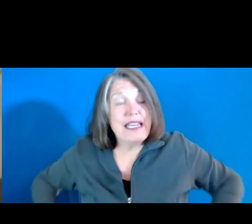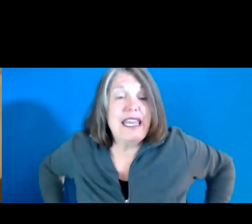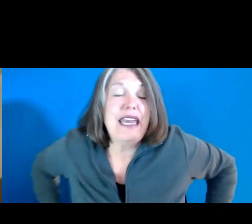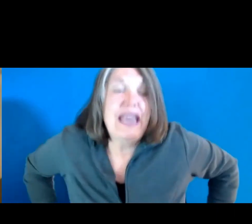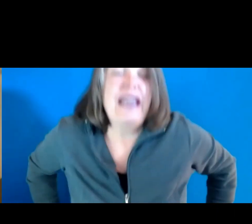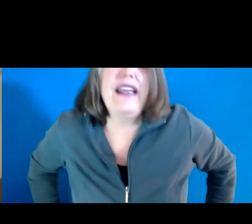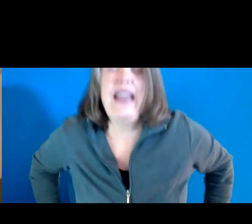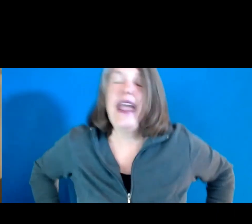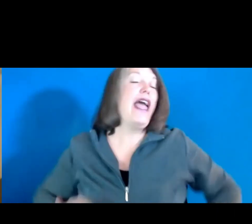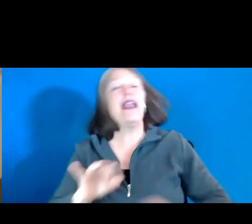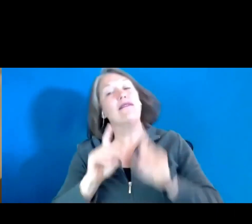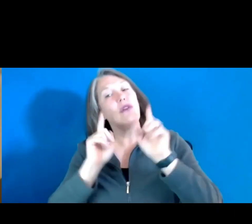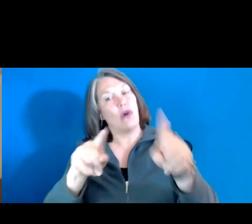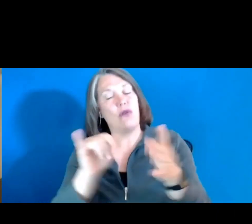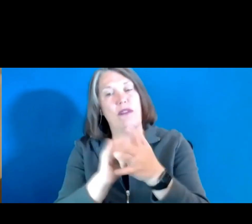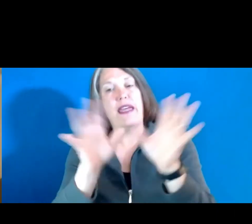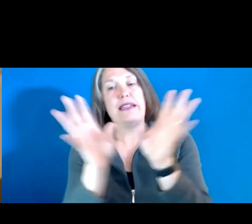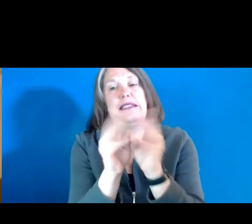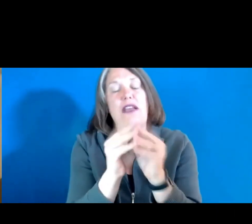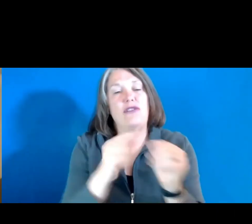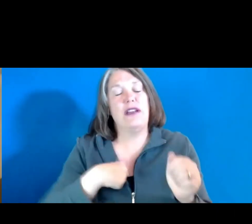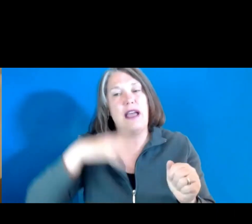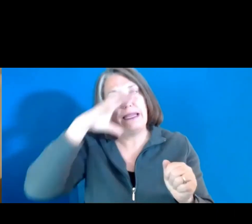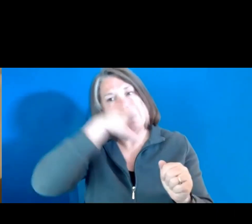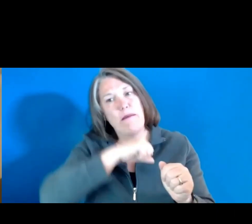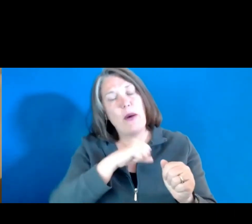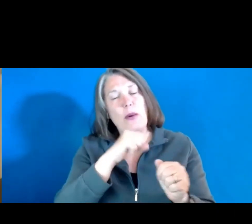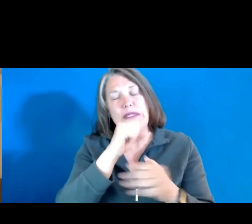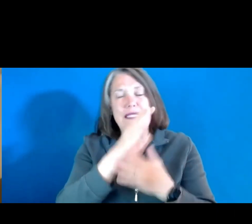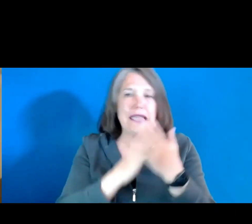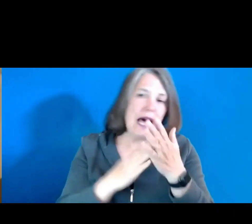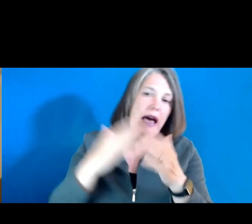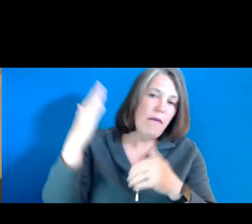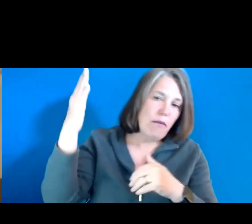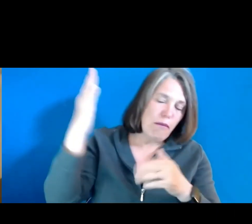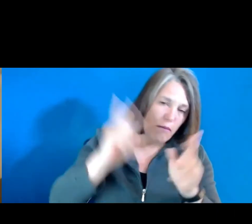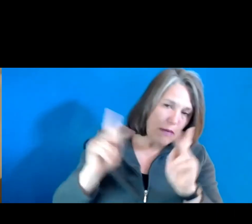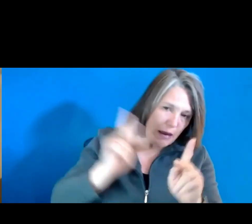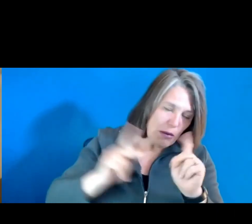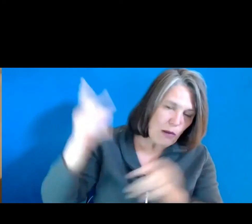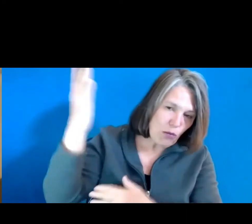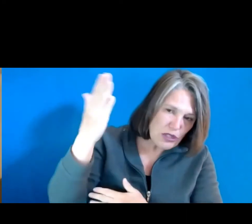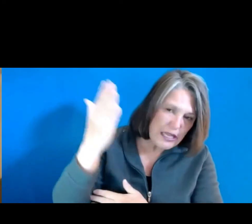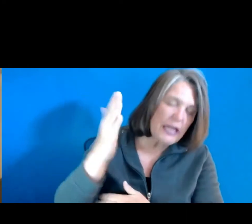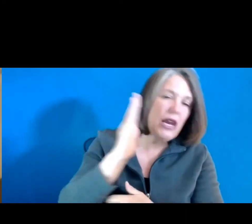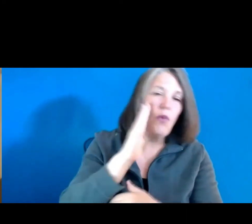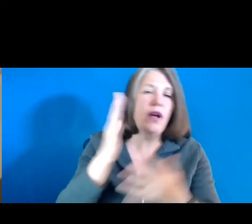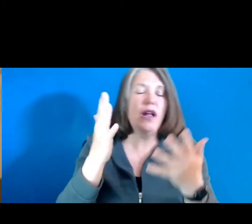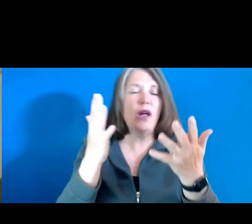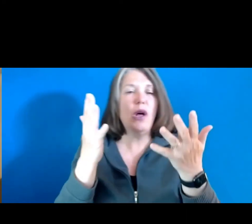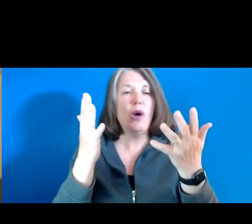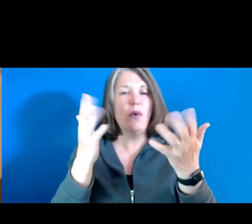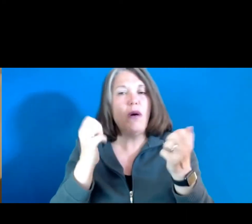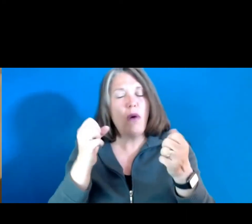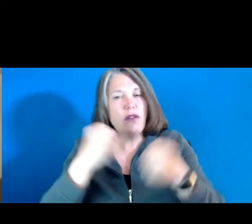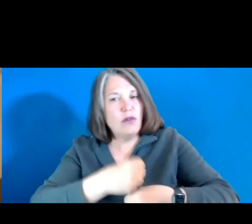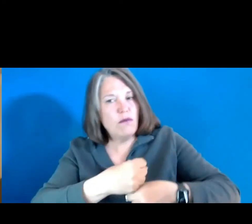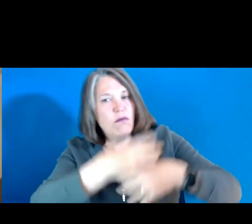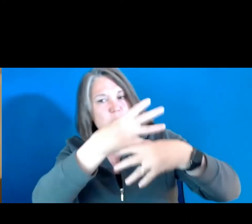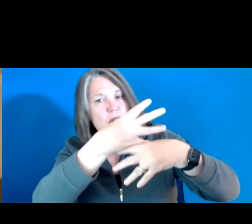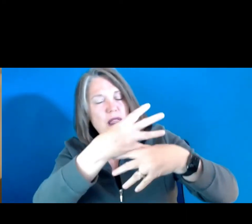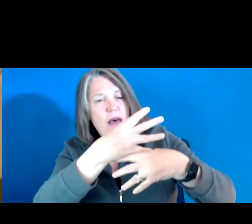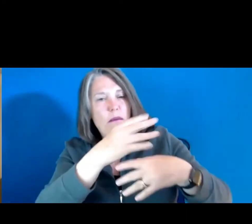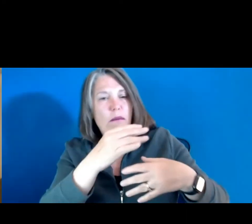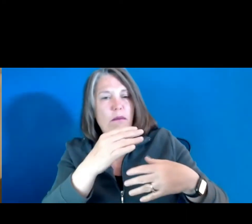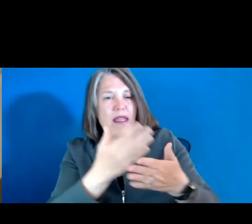attend that session, I suppose some presenting will want to pull up things that they otherwise might